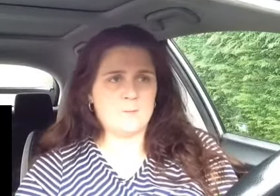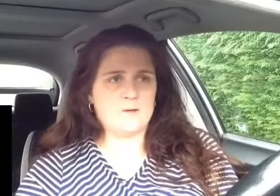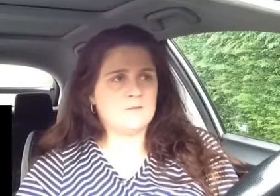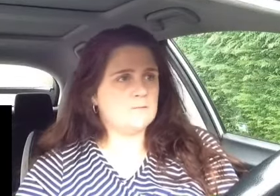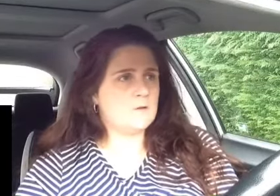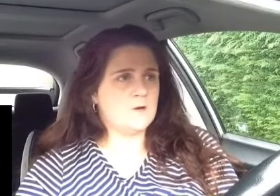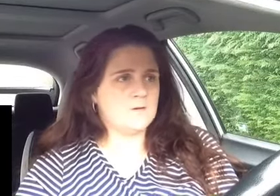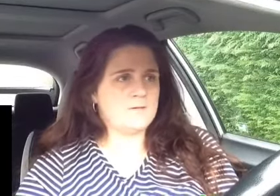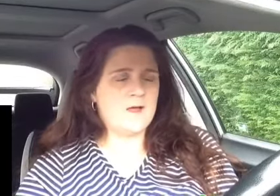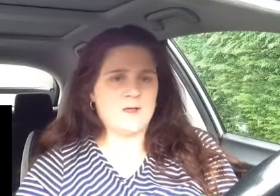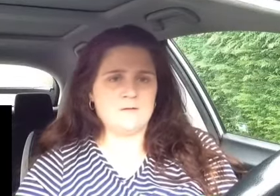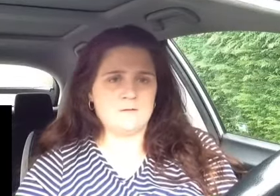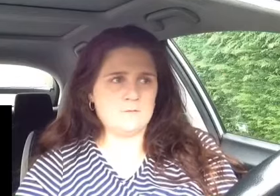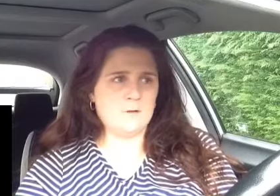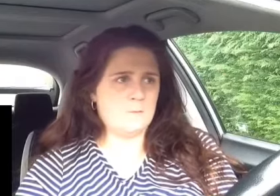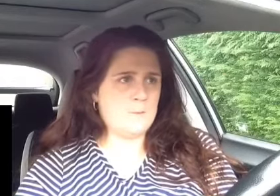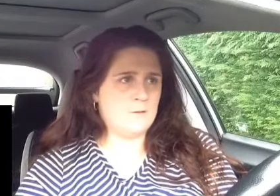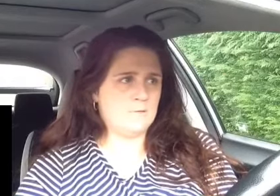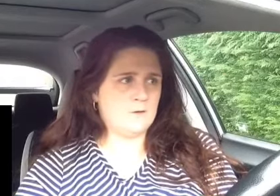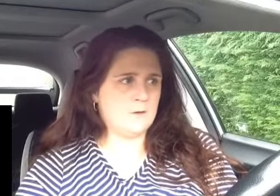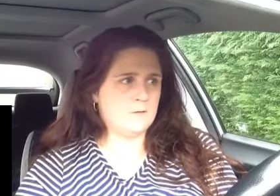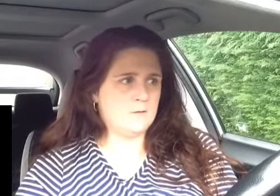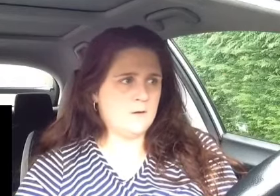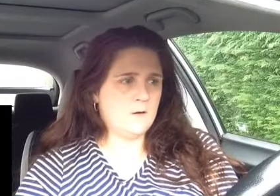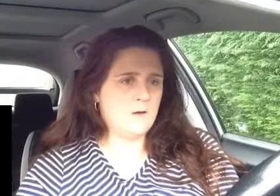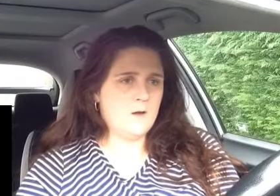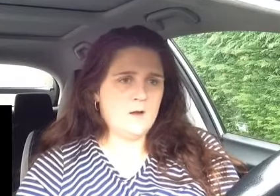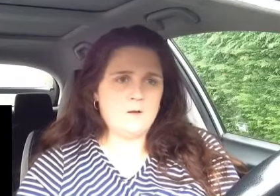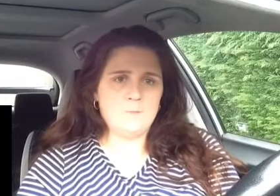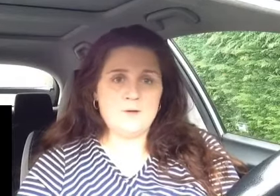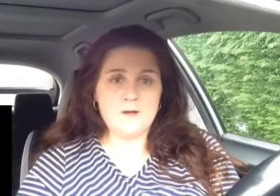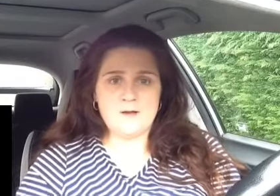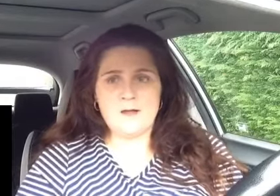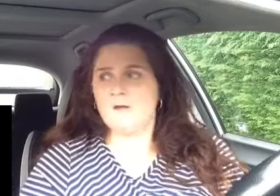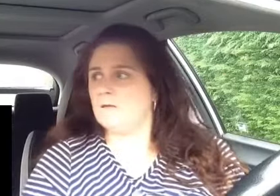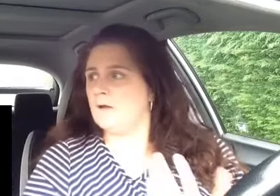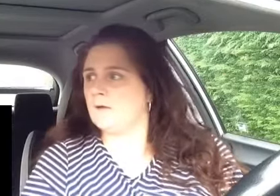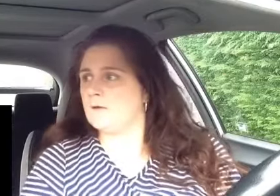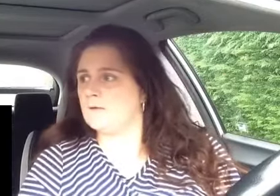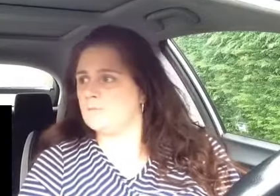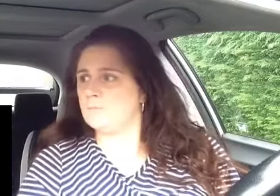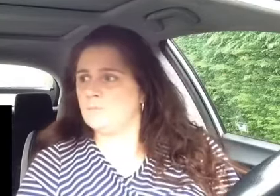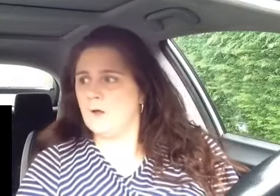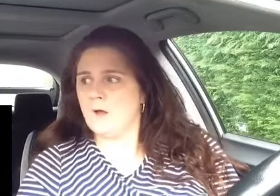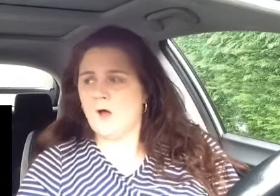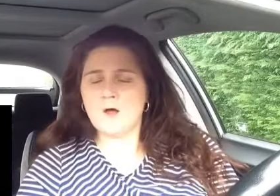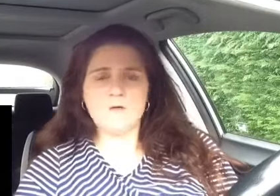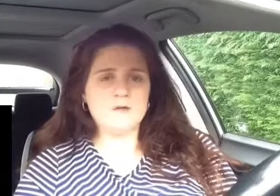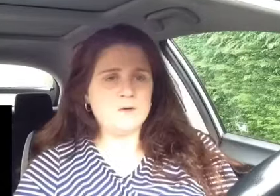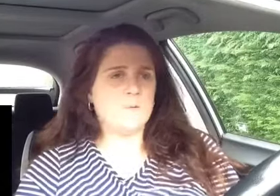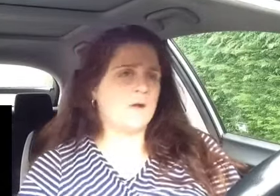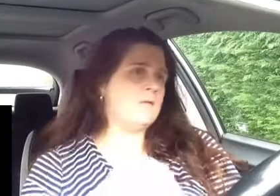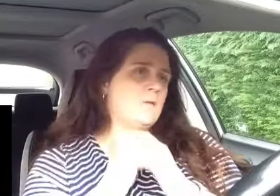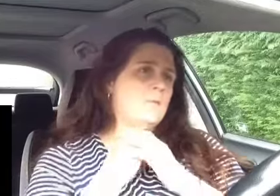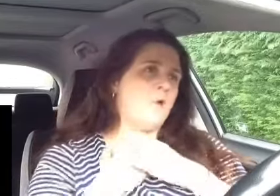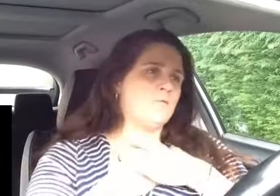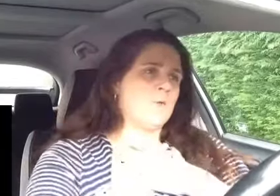bit kind of sad I'm a bit you know but then again like I can't really comment because I'm not from